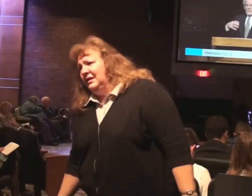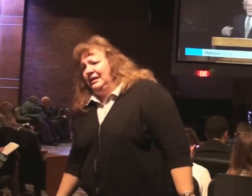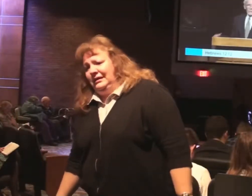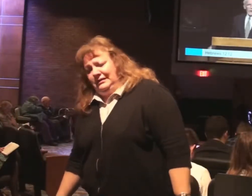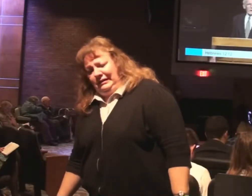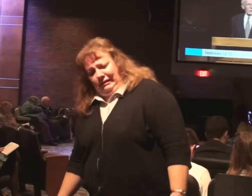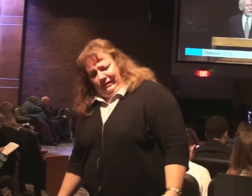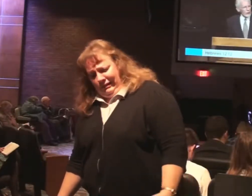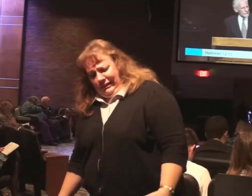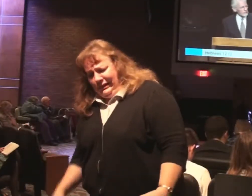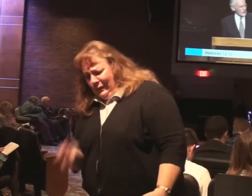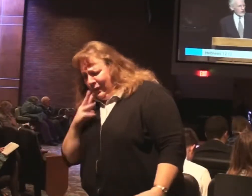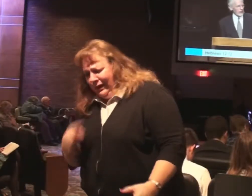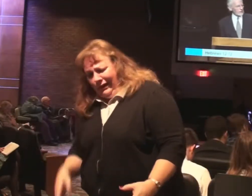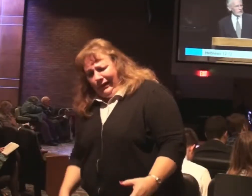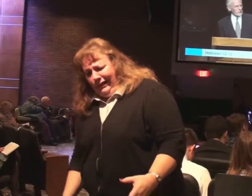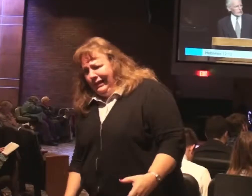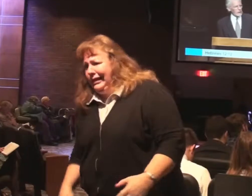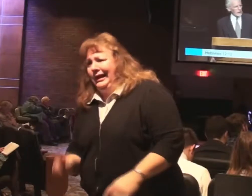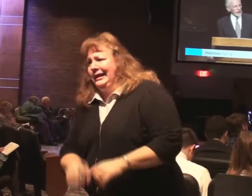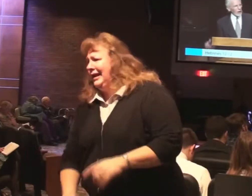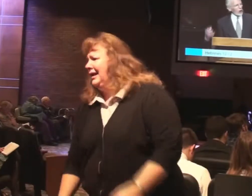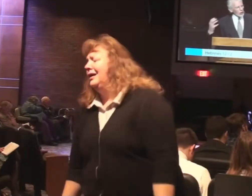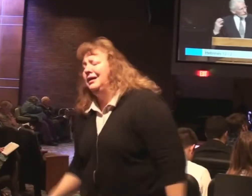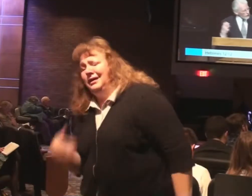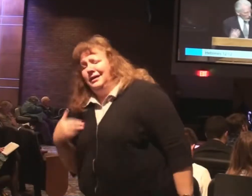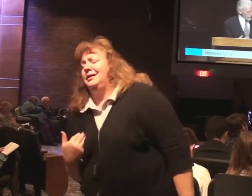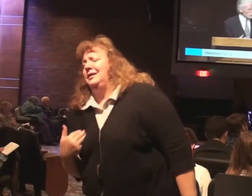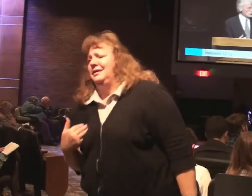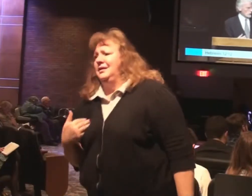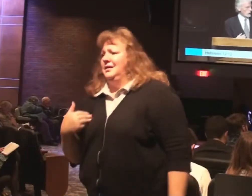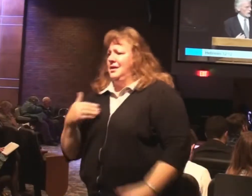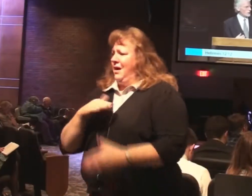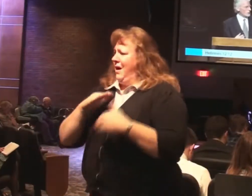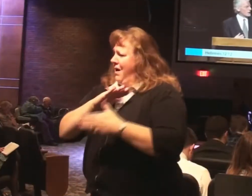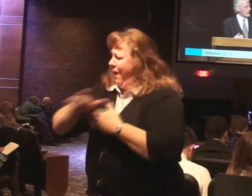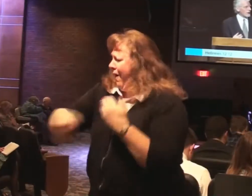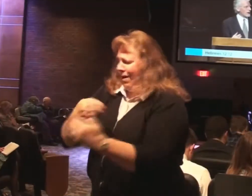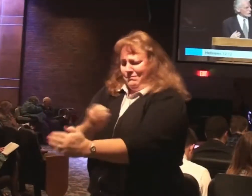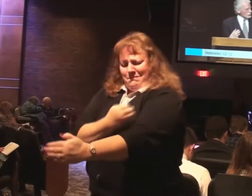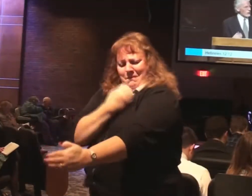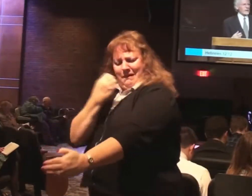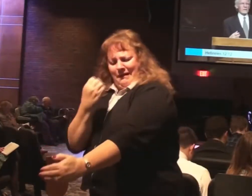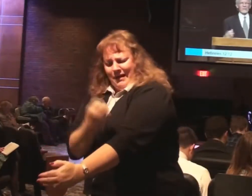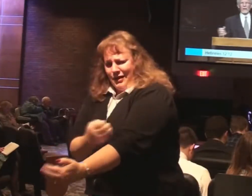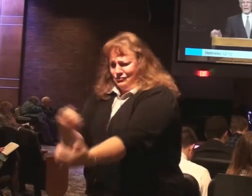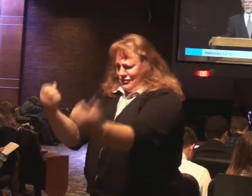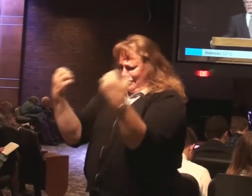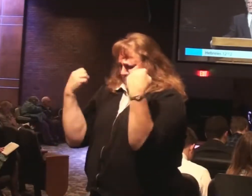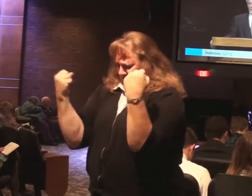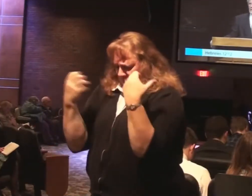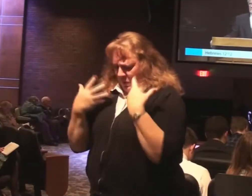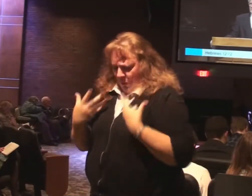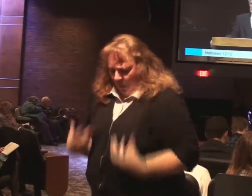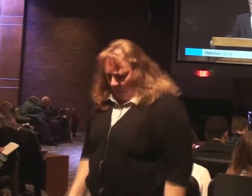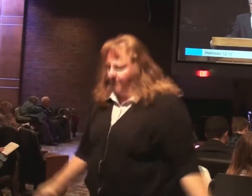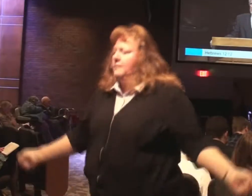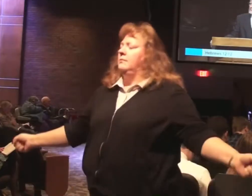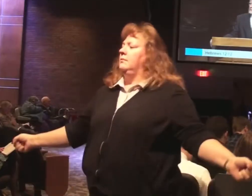lift a bottle of water if they had to. All the energy and strength has gone out of them. That's